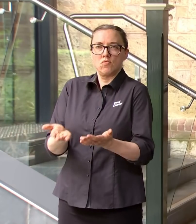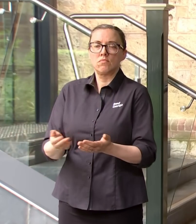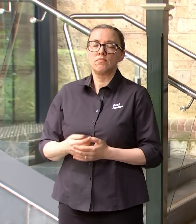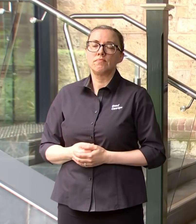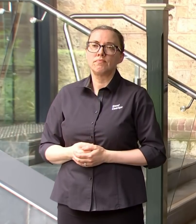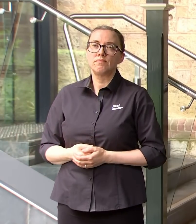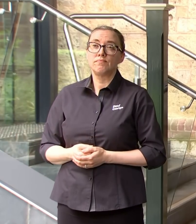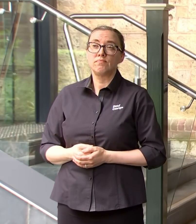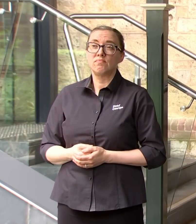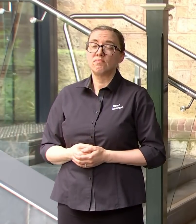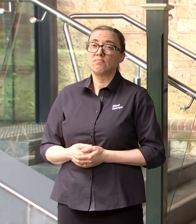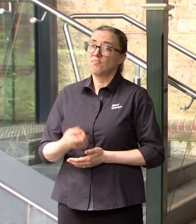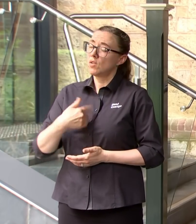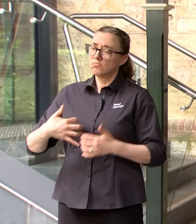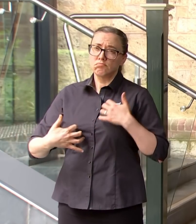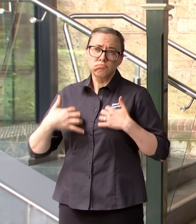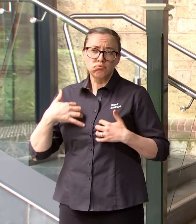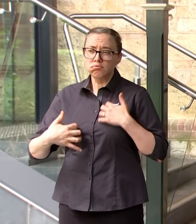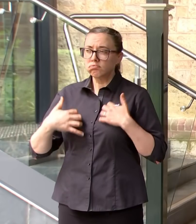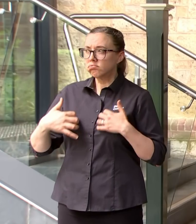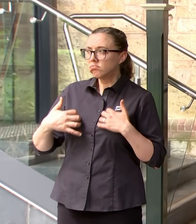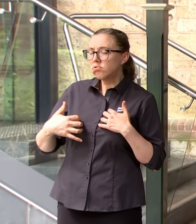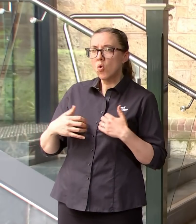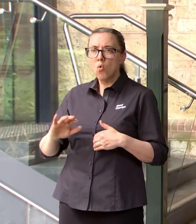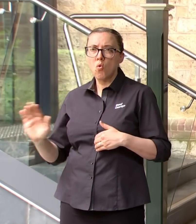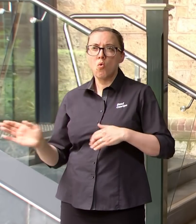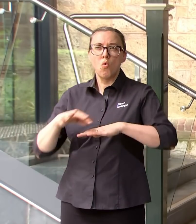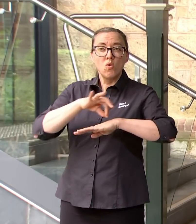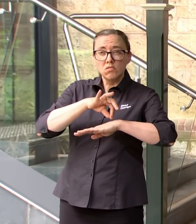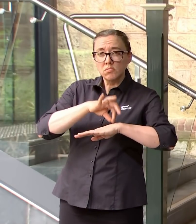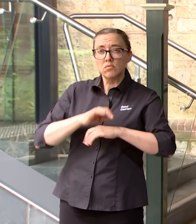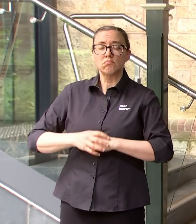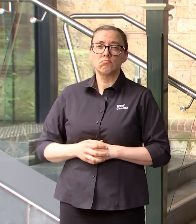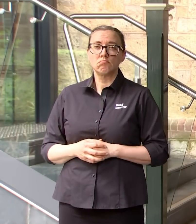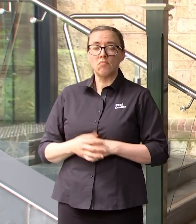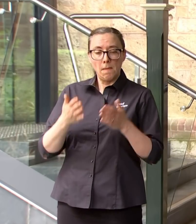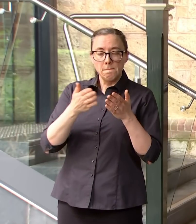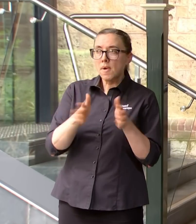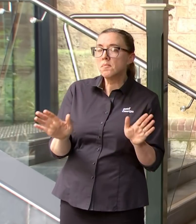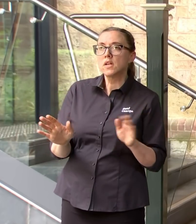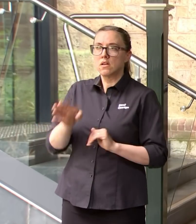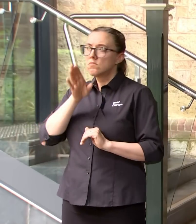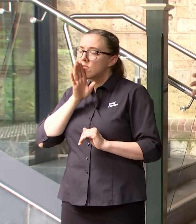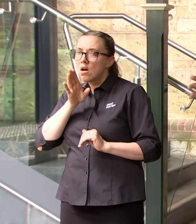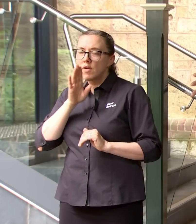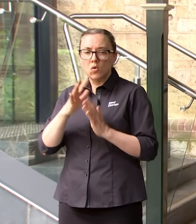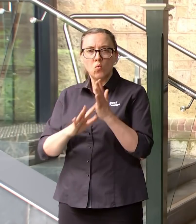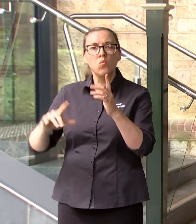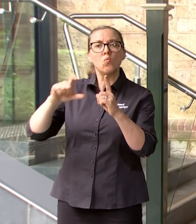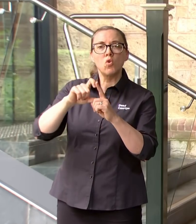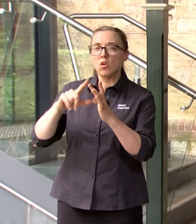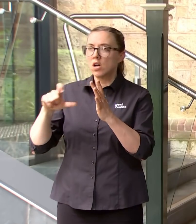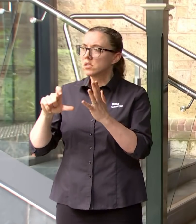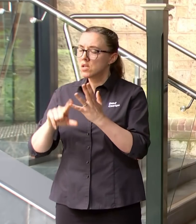We're very keen to not only use the private hospitals for their ward beds and their ICU